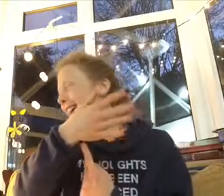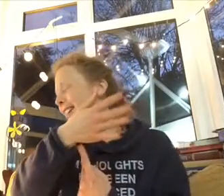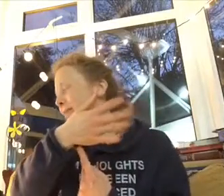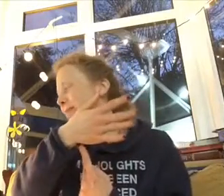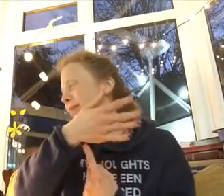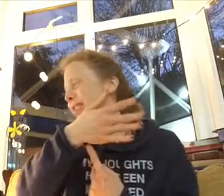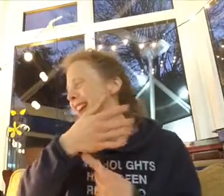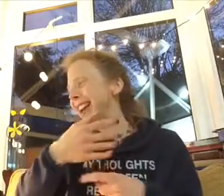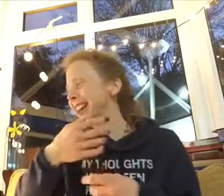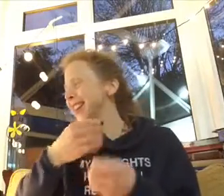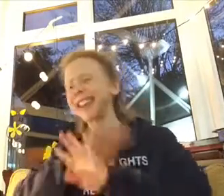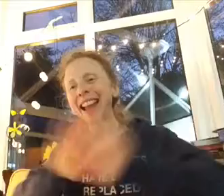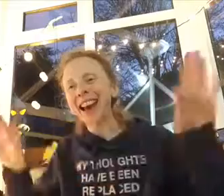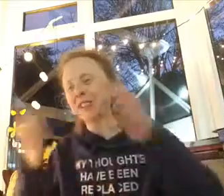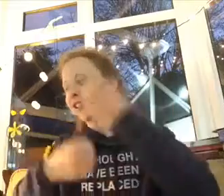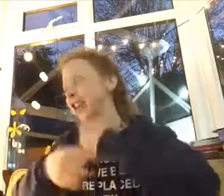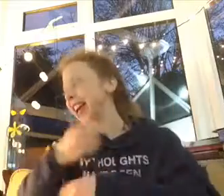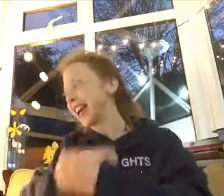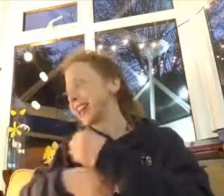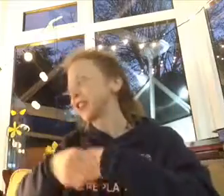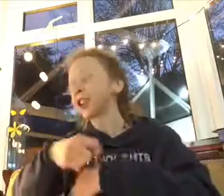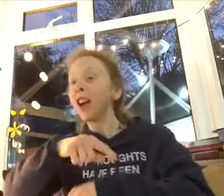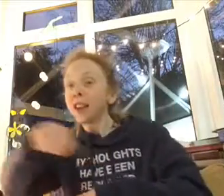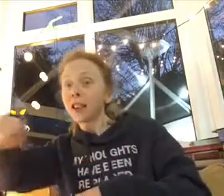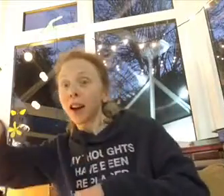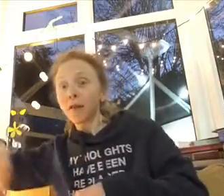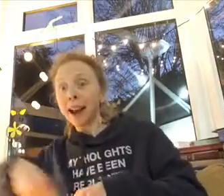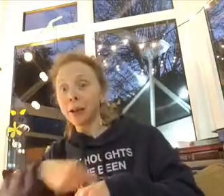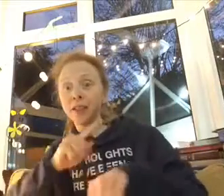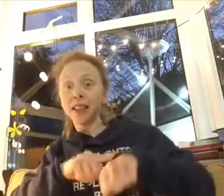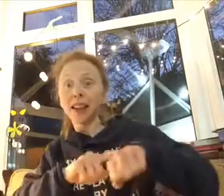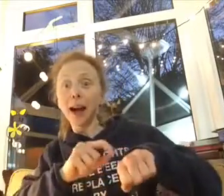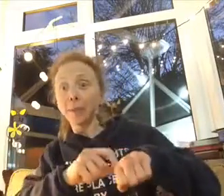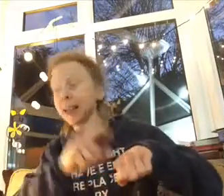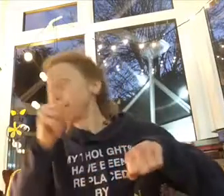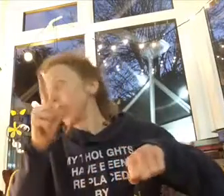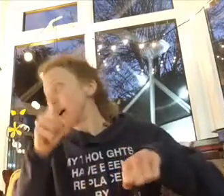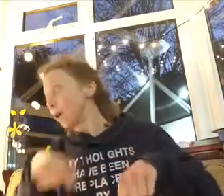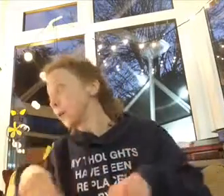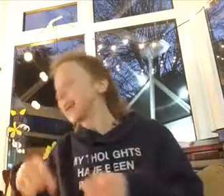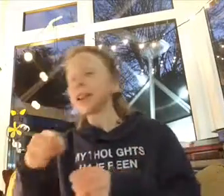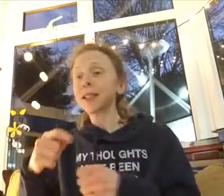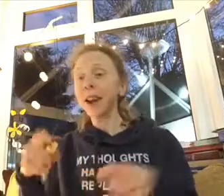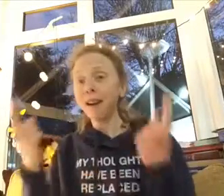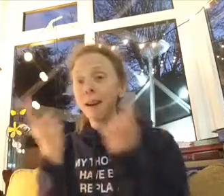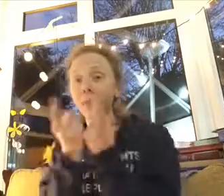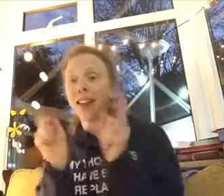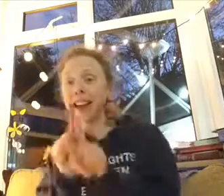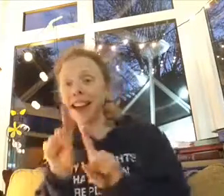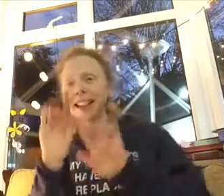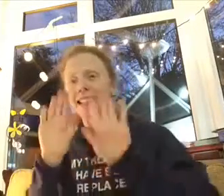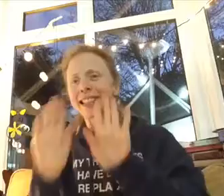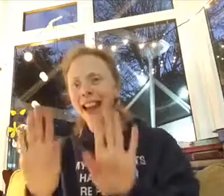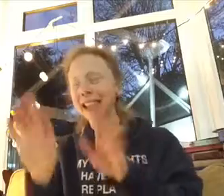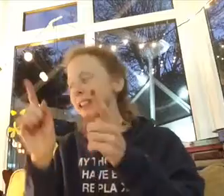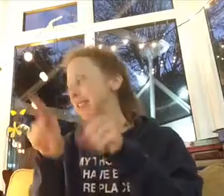some things never change turn around and the time has flown some things stay the